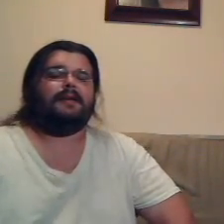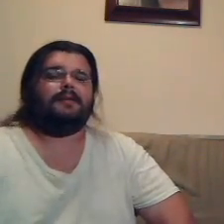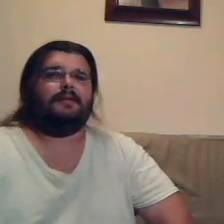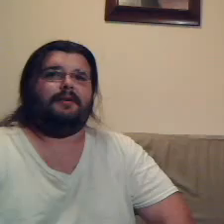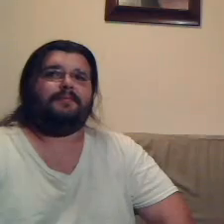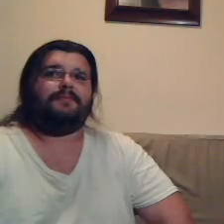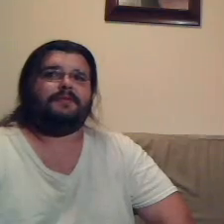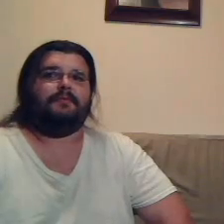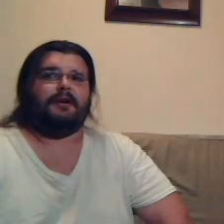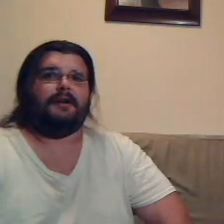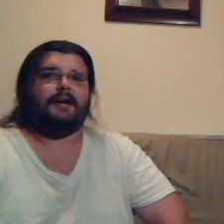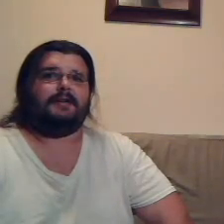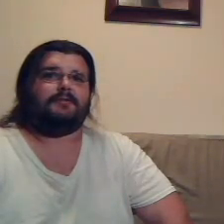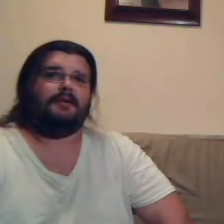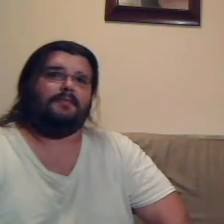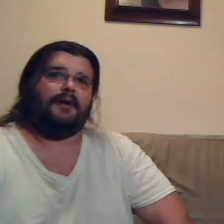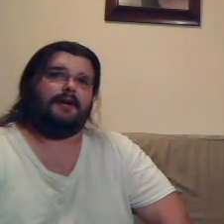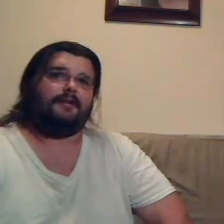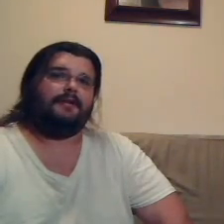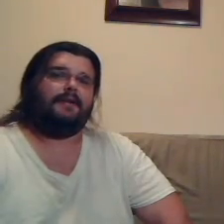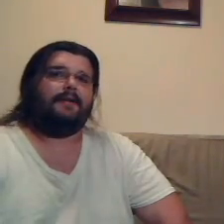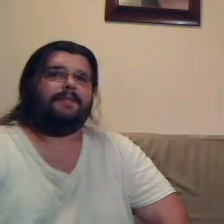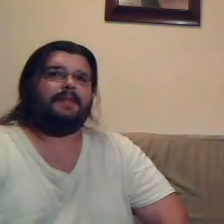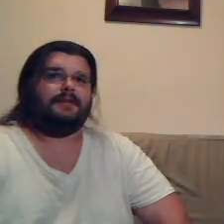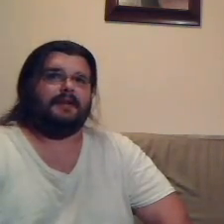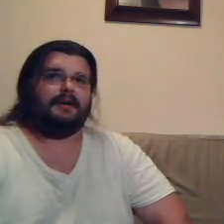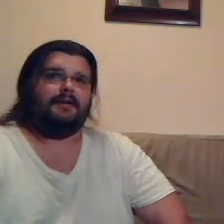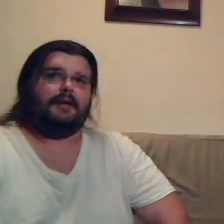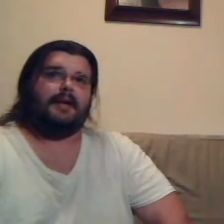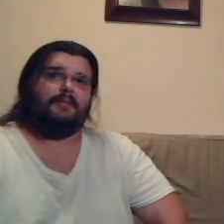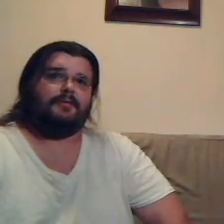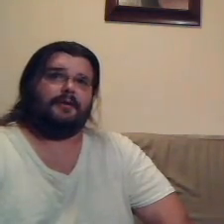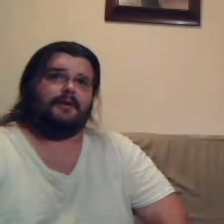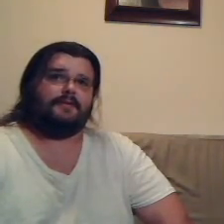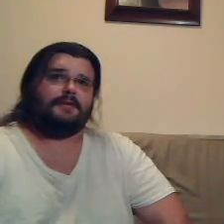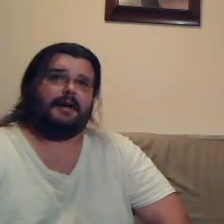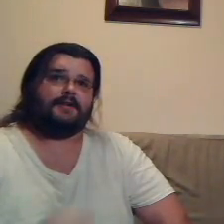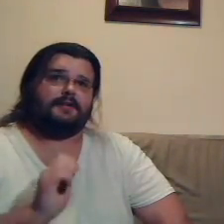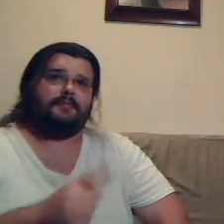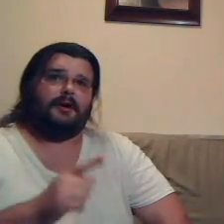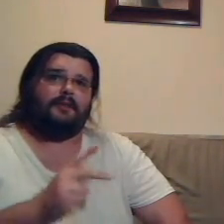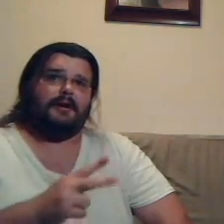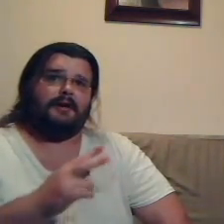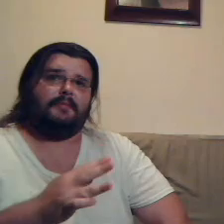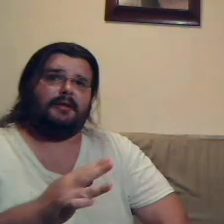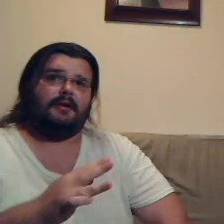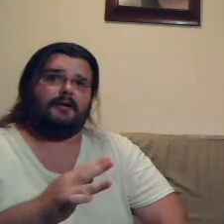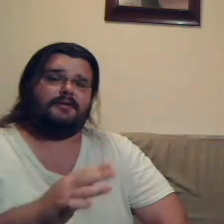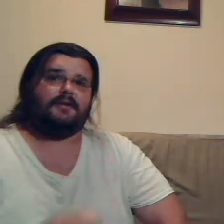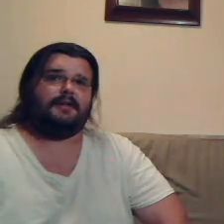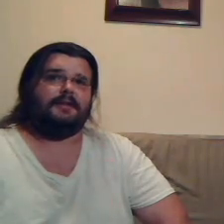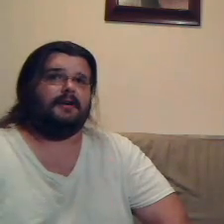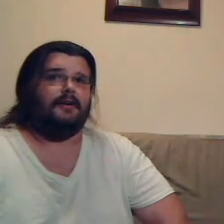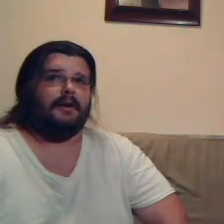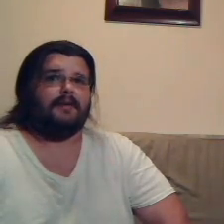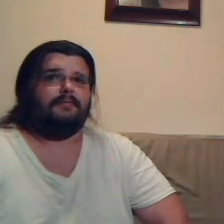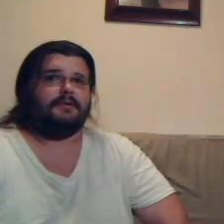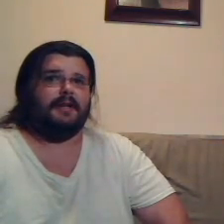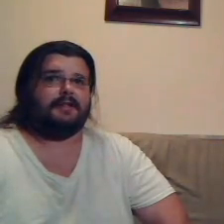You know, she wanted an ice cream product. I was like, and it came in three different sizes, small, medium, and large. I said, all right, would you like